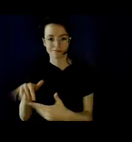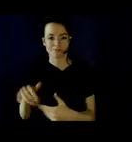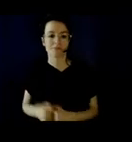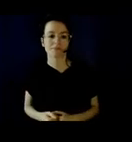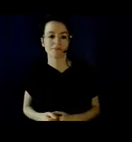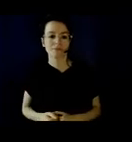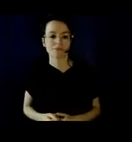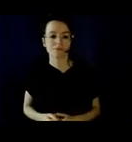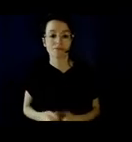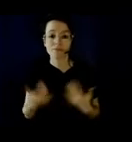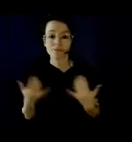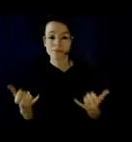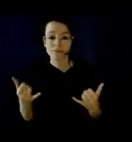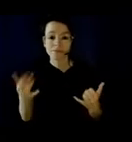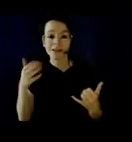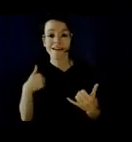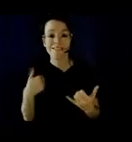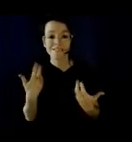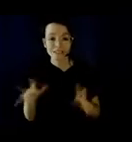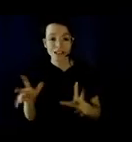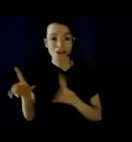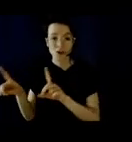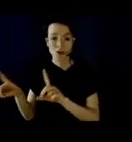so let me provide you with some context.